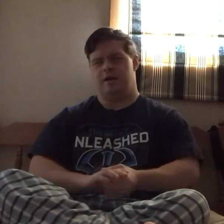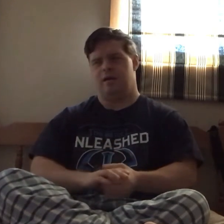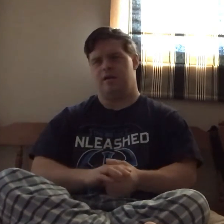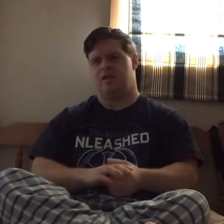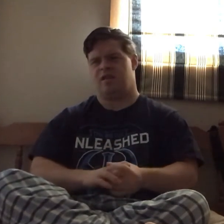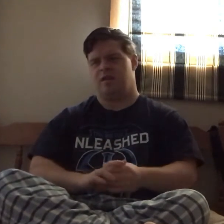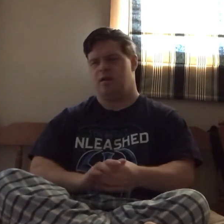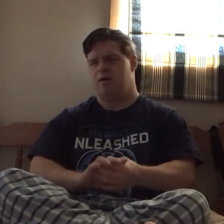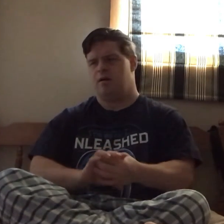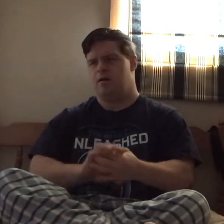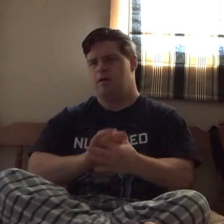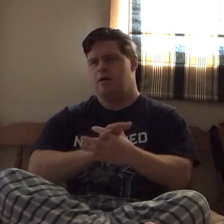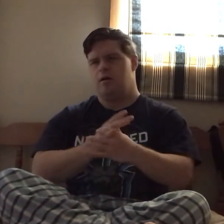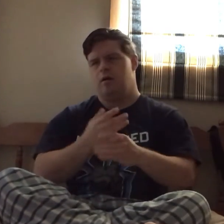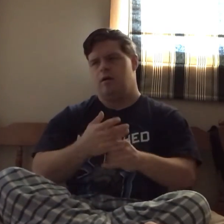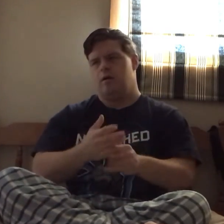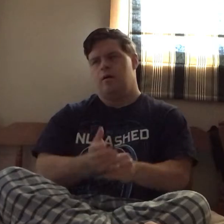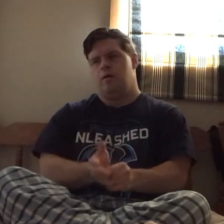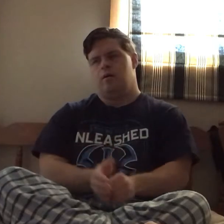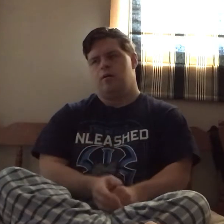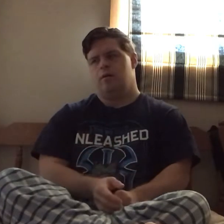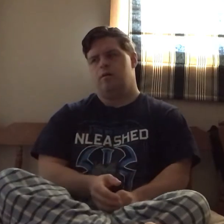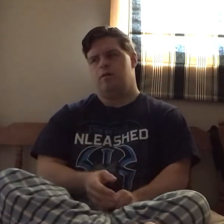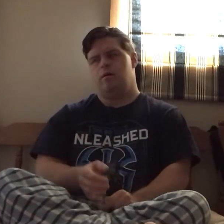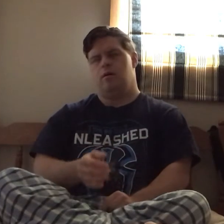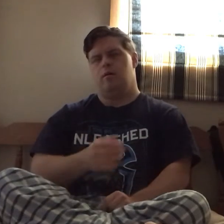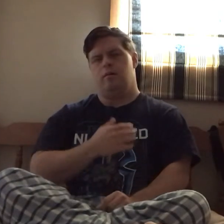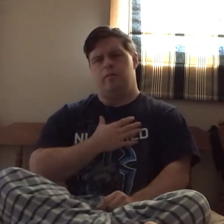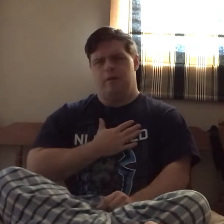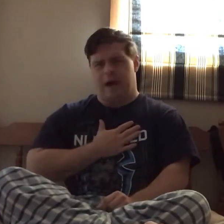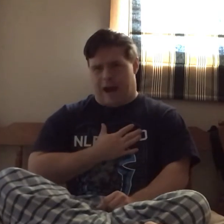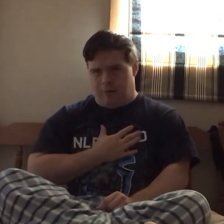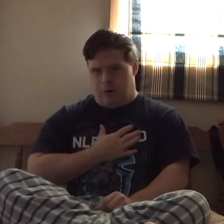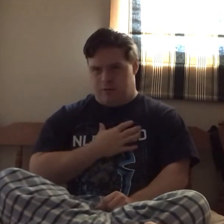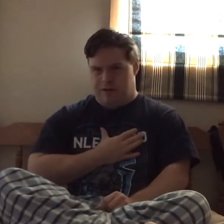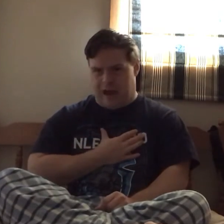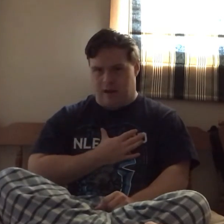our channel.